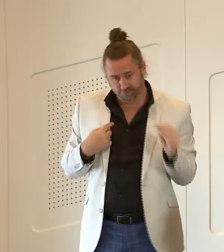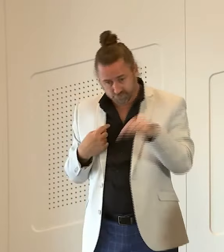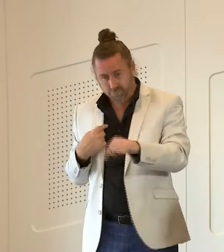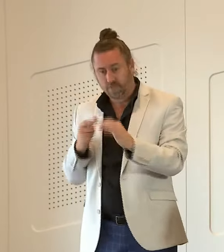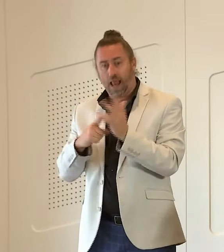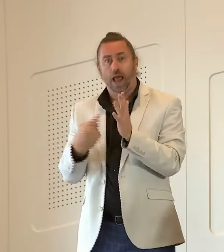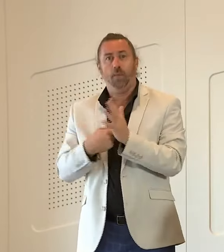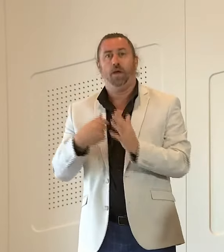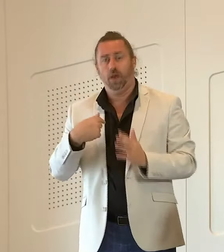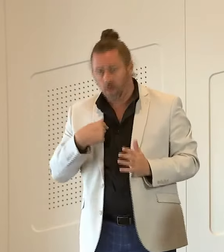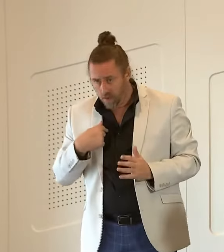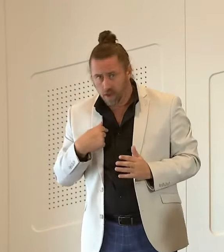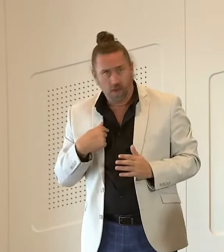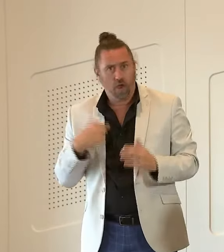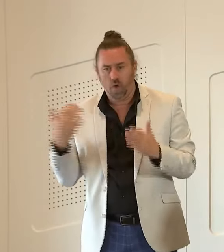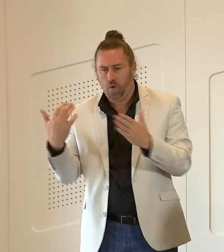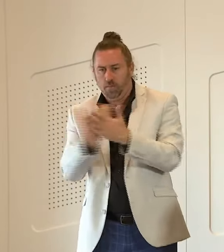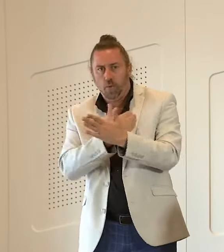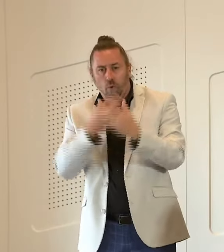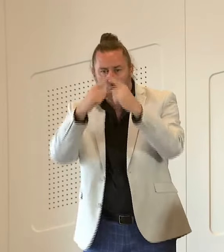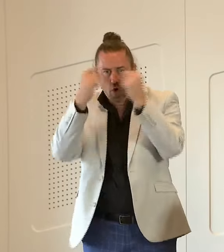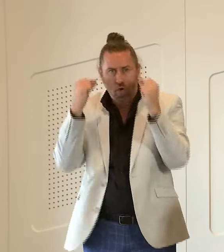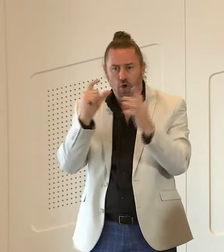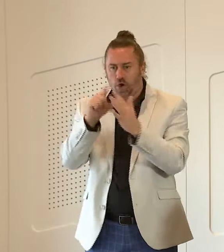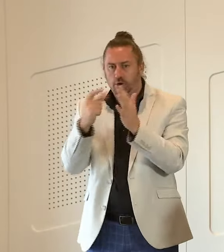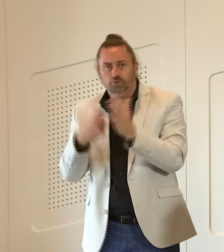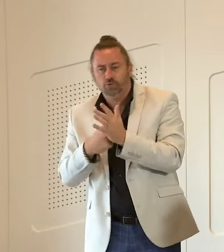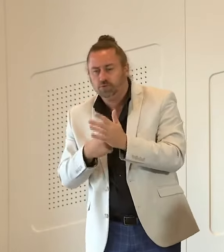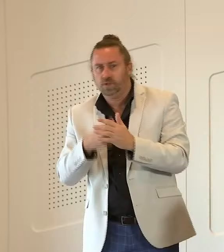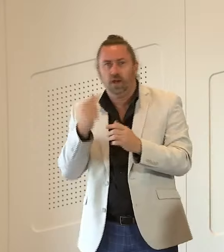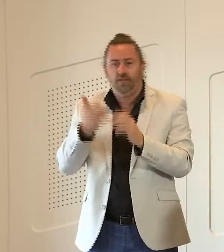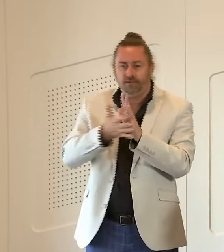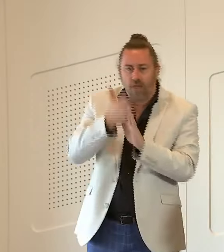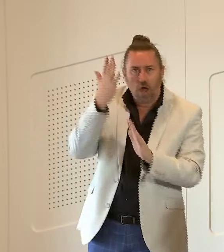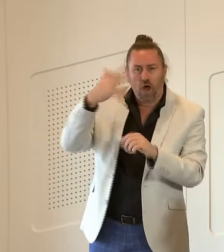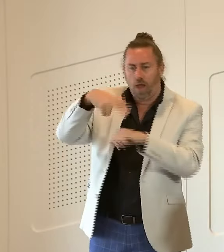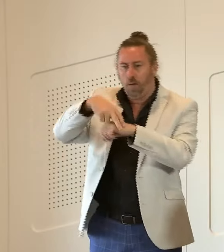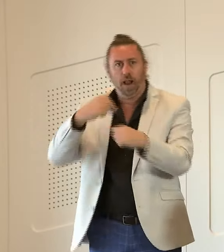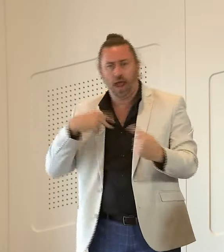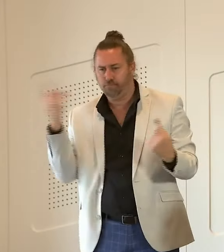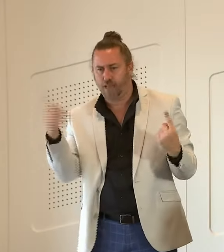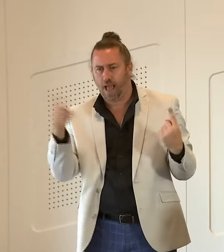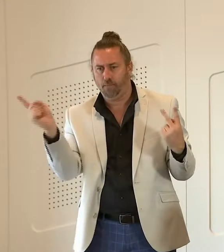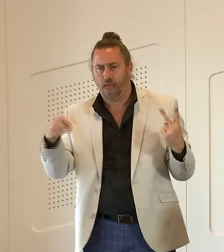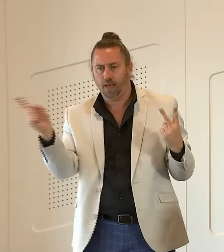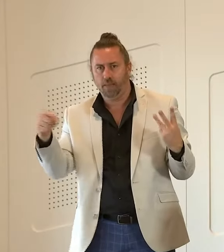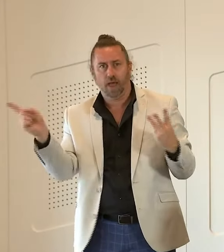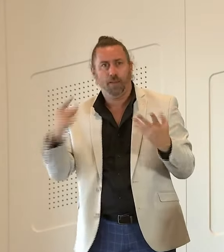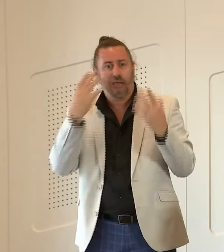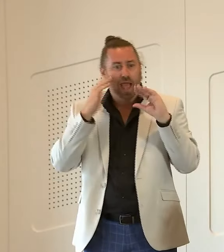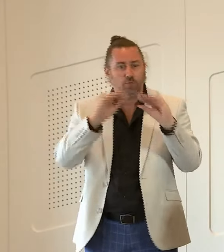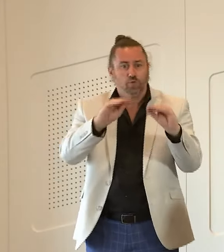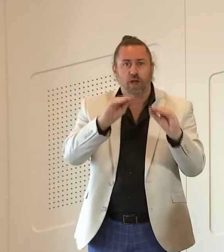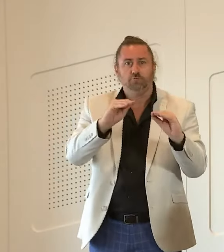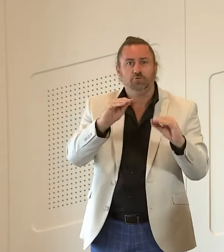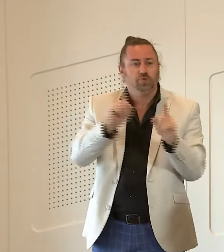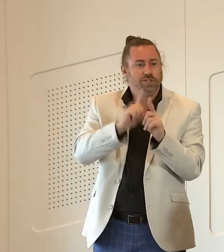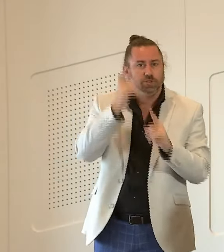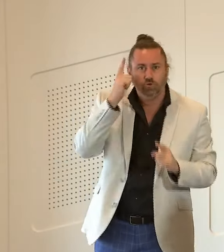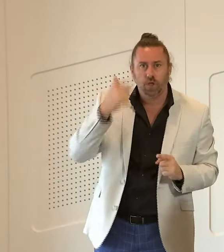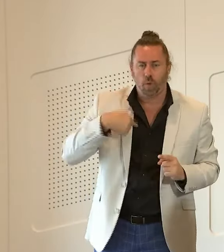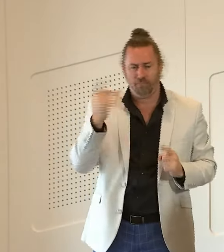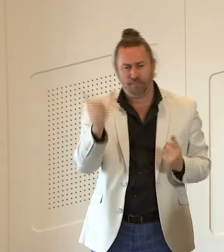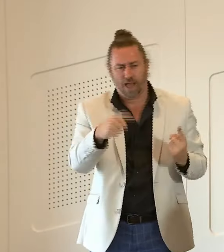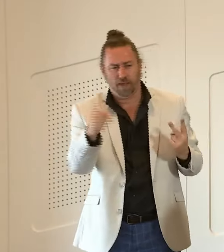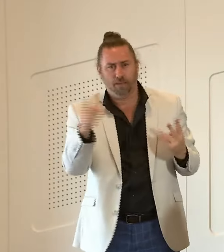restored those frontline services that were savagely cut we've actually put money into education we've put money into health we